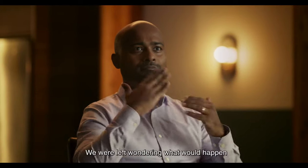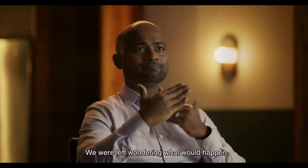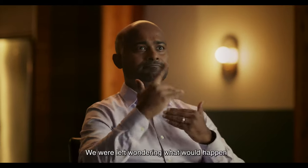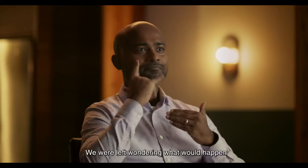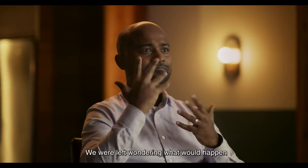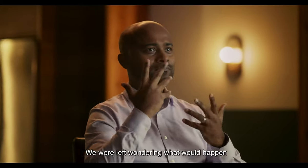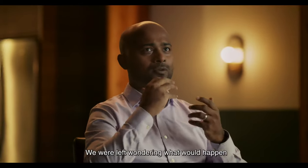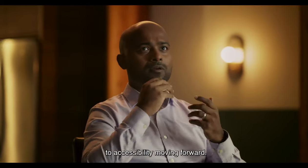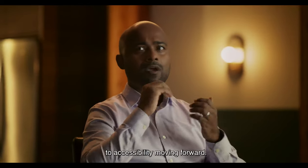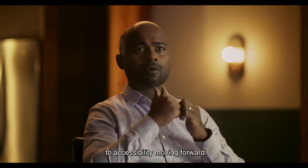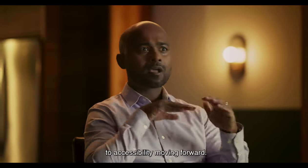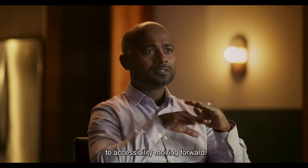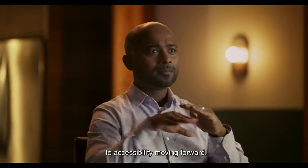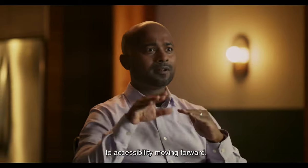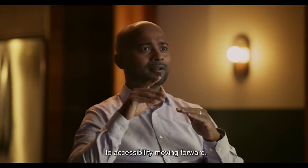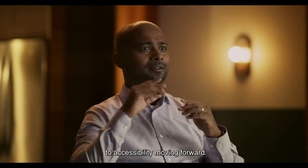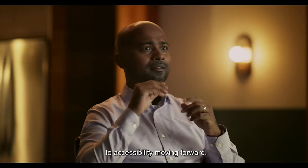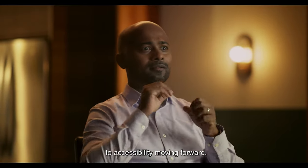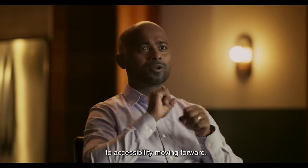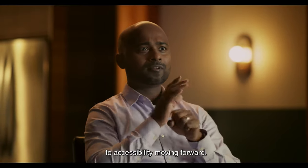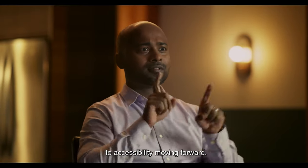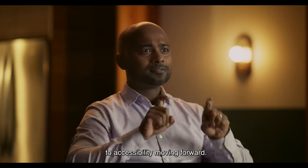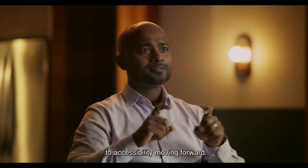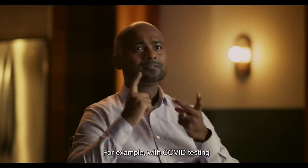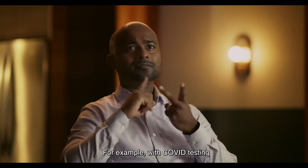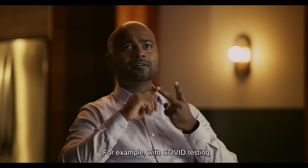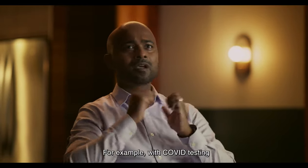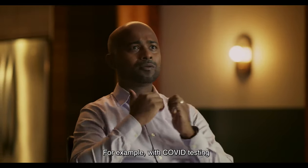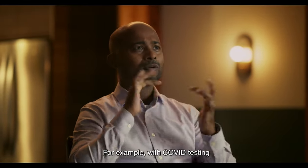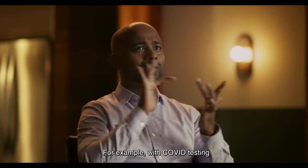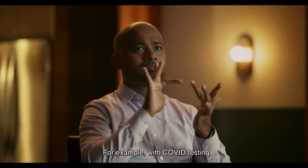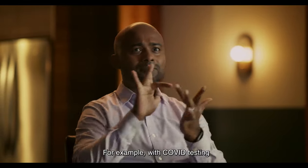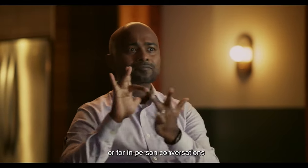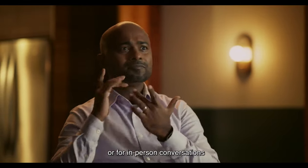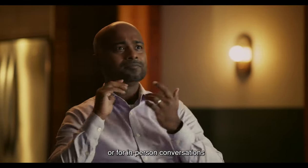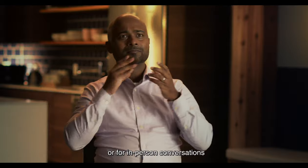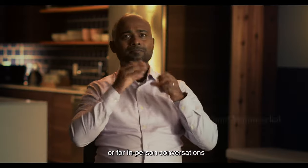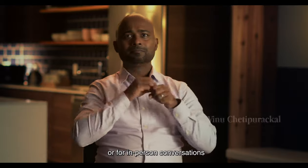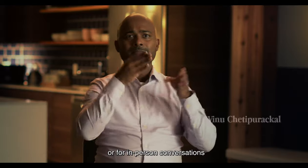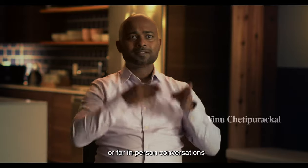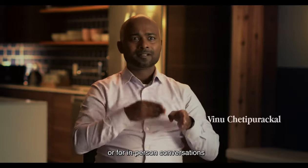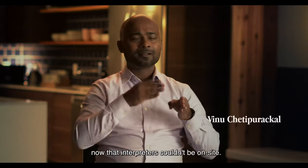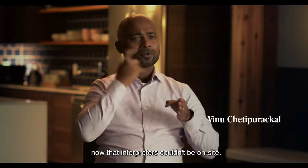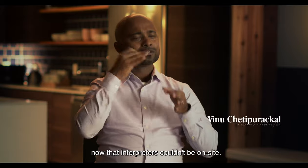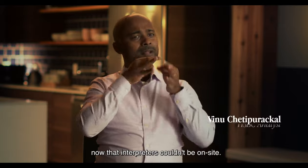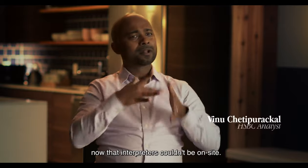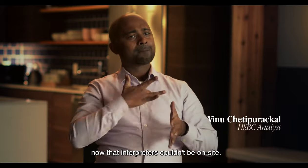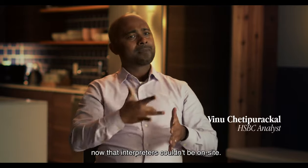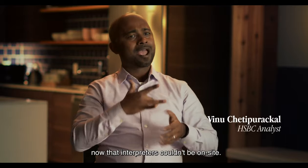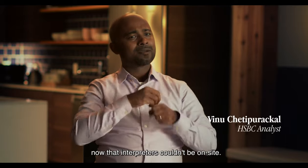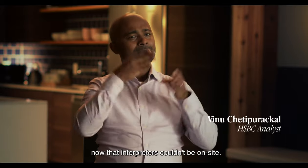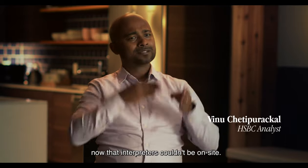We were left wondering what would happen to accessibility moving forward. For example, with COVID testing or for in-person conversations, now that